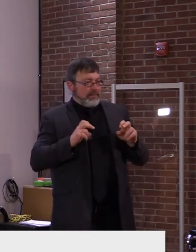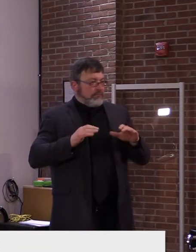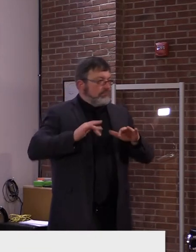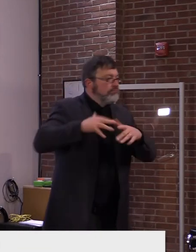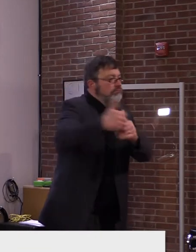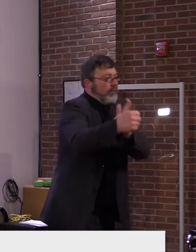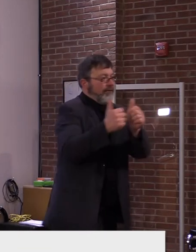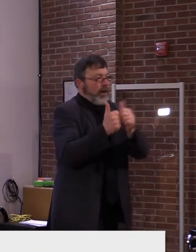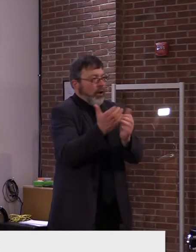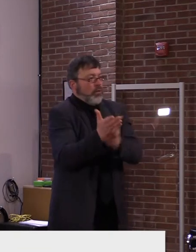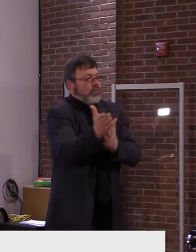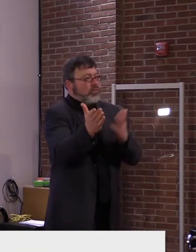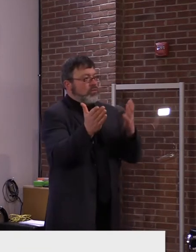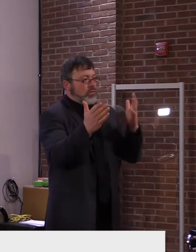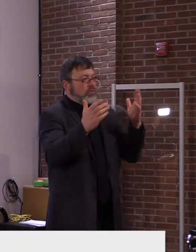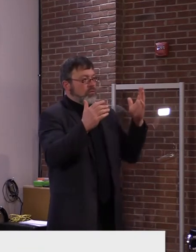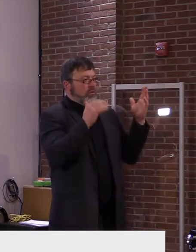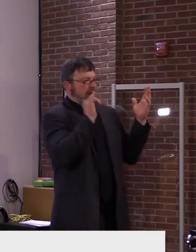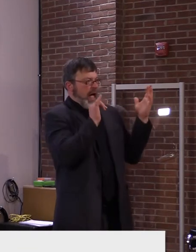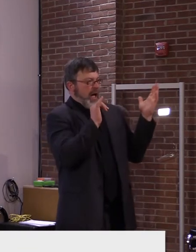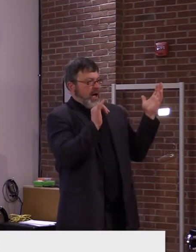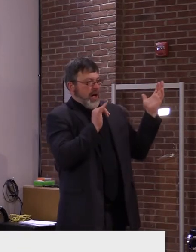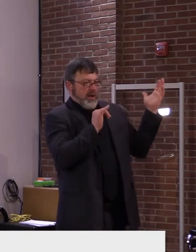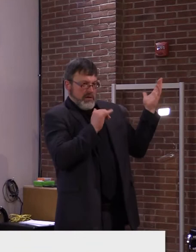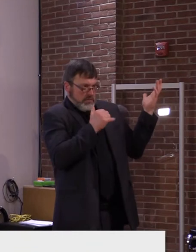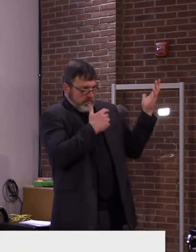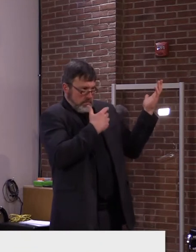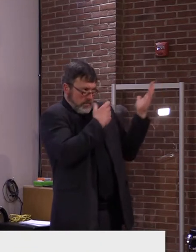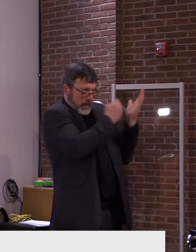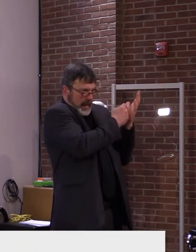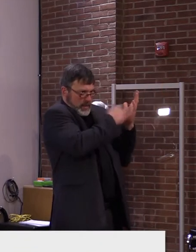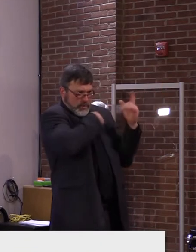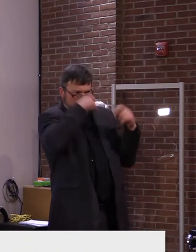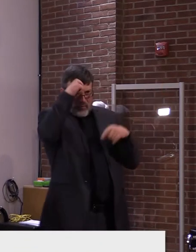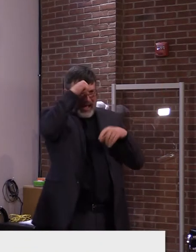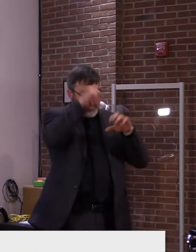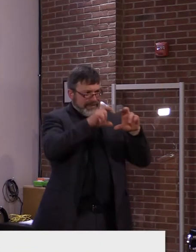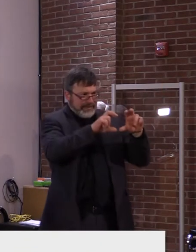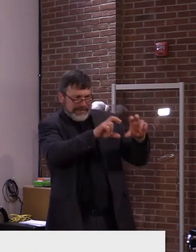are vitally important to being able to accomplish that in the future.